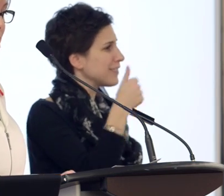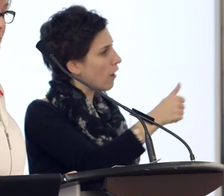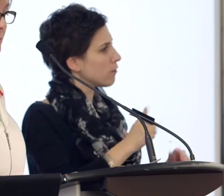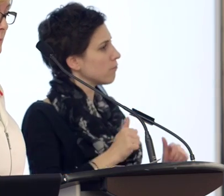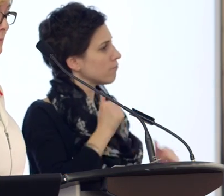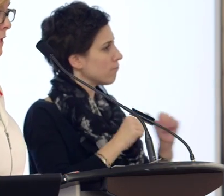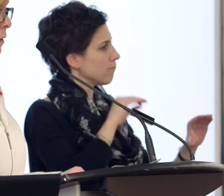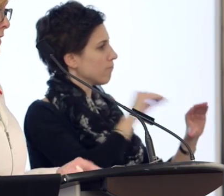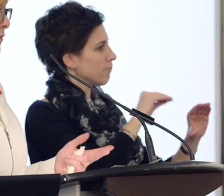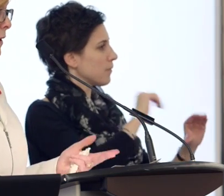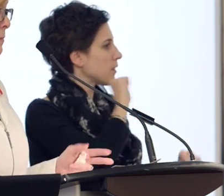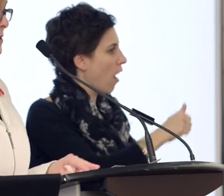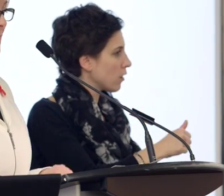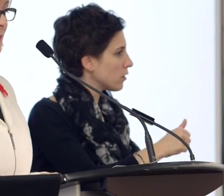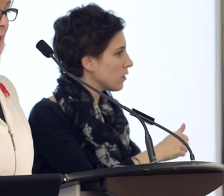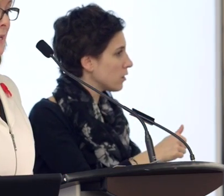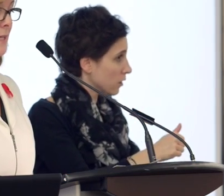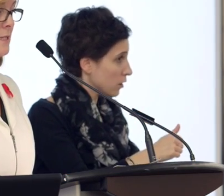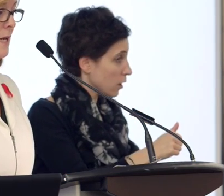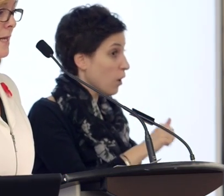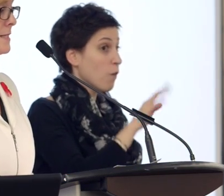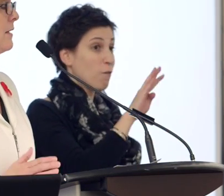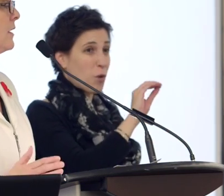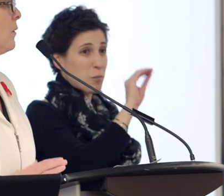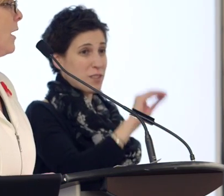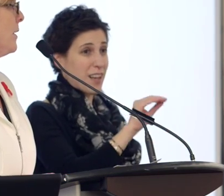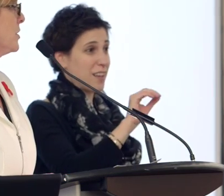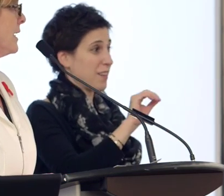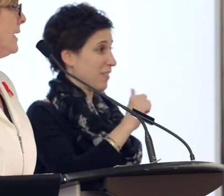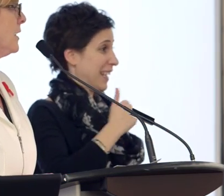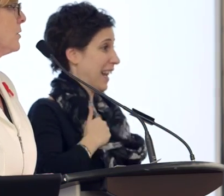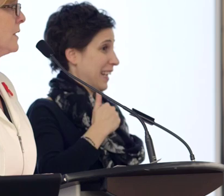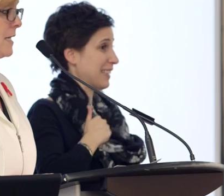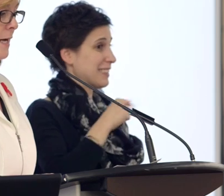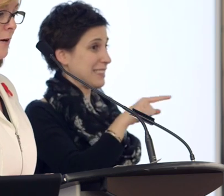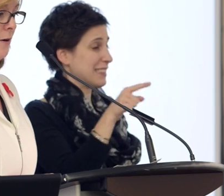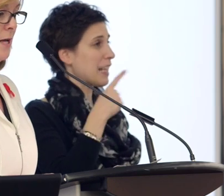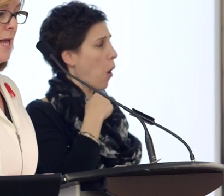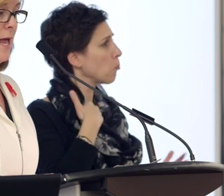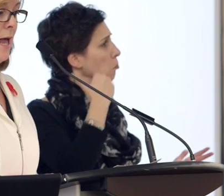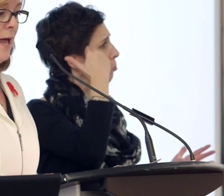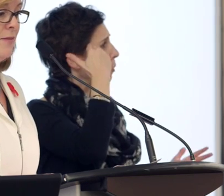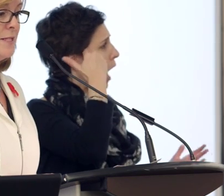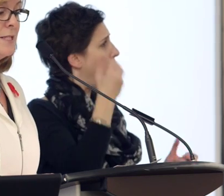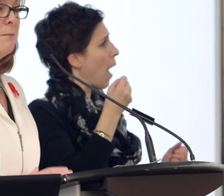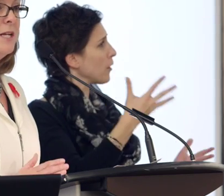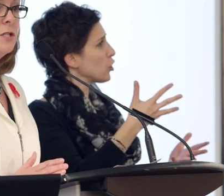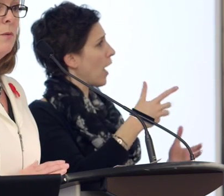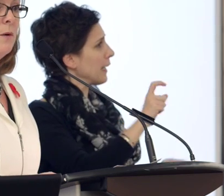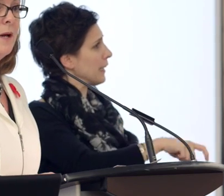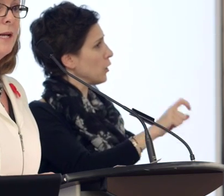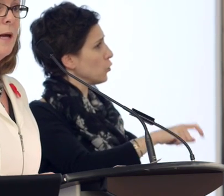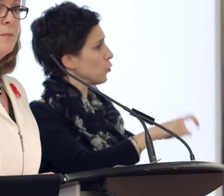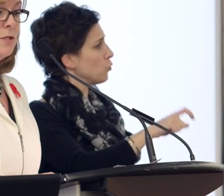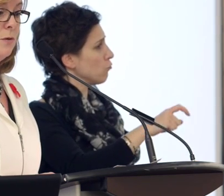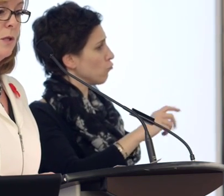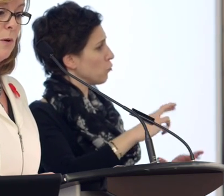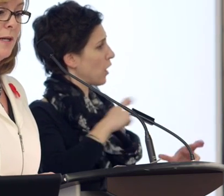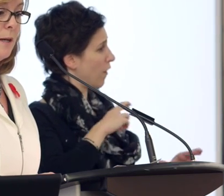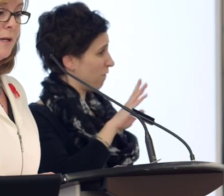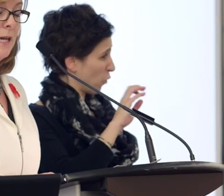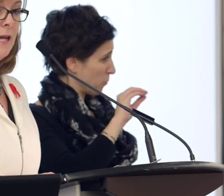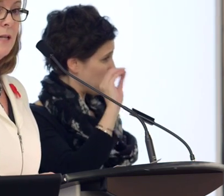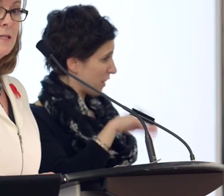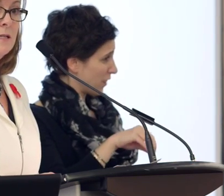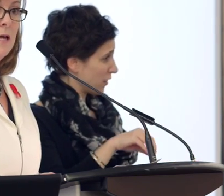of them. Only 40% of Canadians say they know how much they need to retire. And this is much lower when it comes to